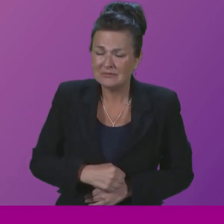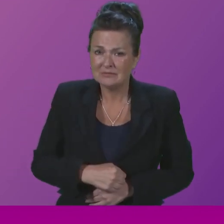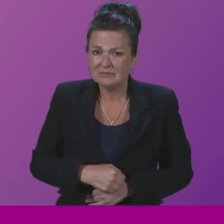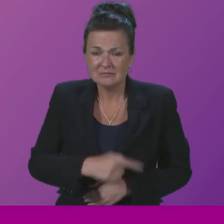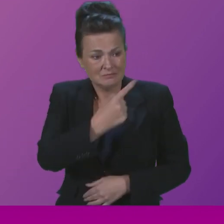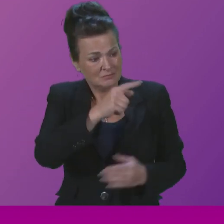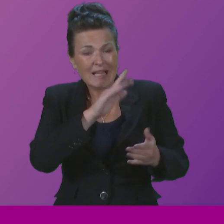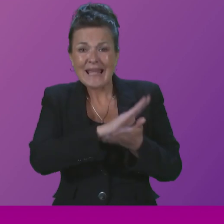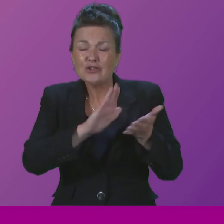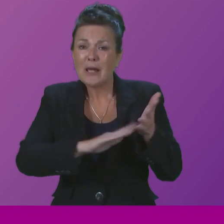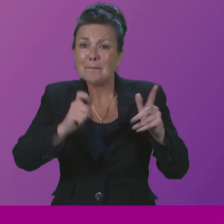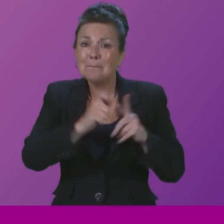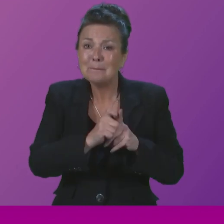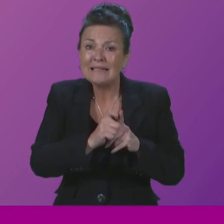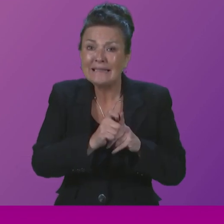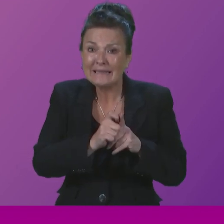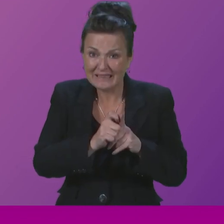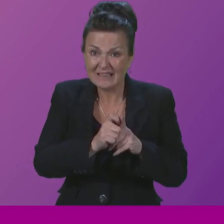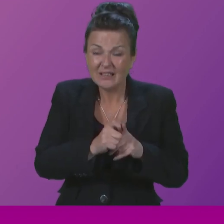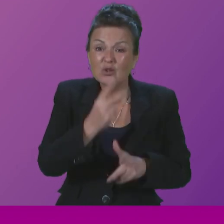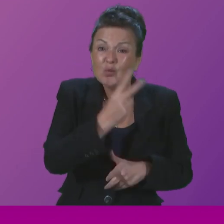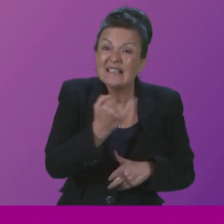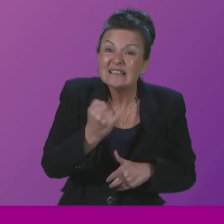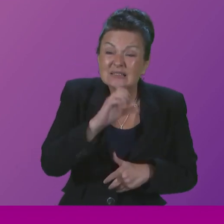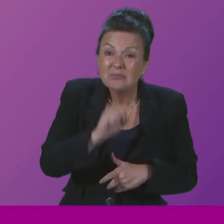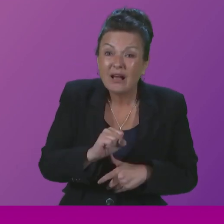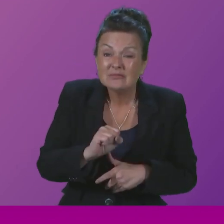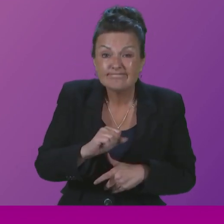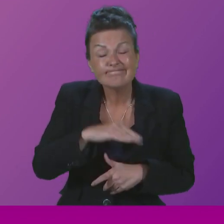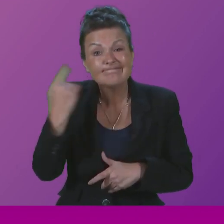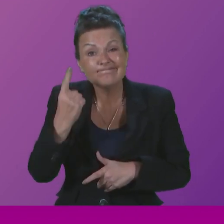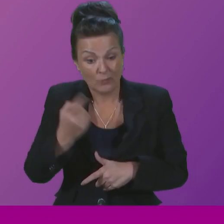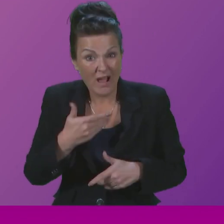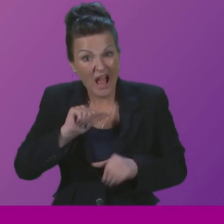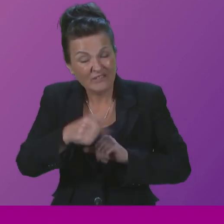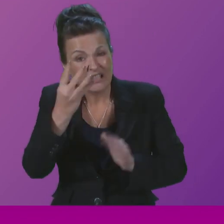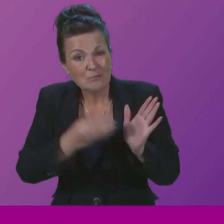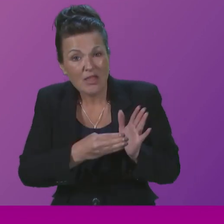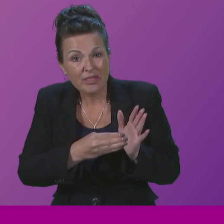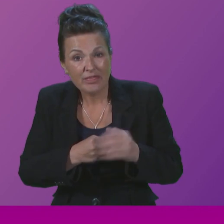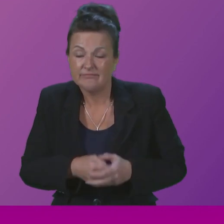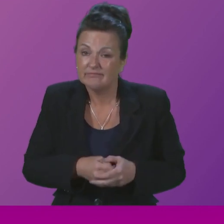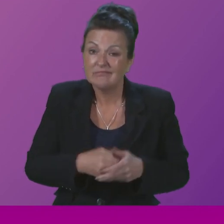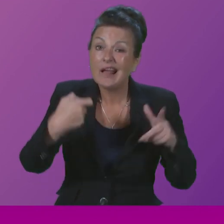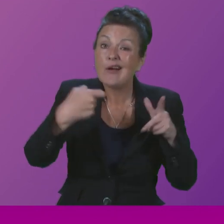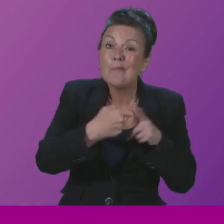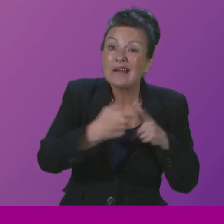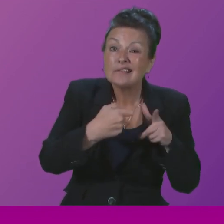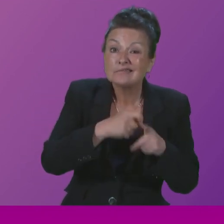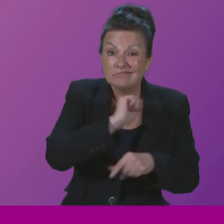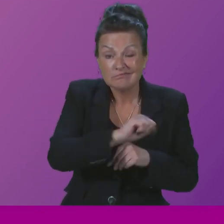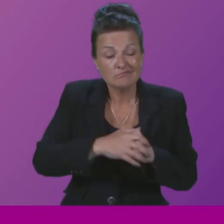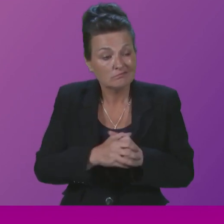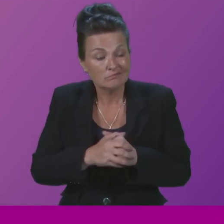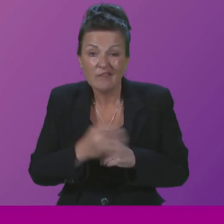Addywell, a 26-year-old man, took his own life, nine months into his sentence. HMP Kilmarnock, a 29-year-old